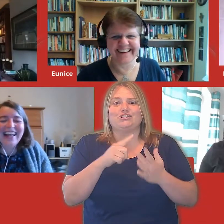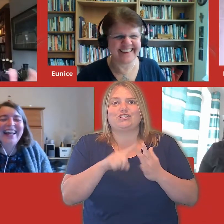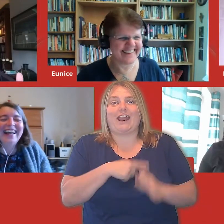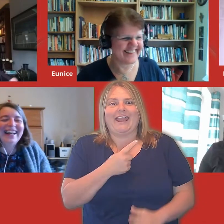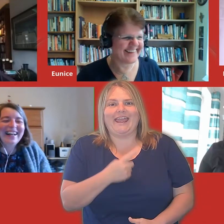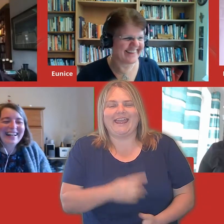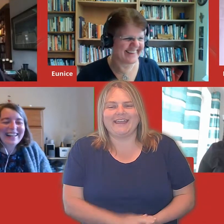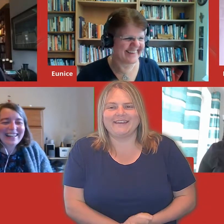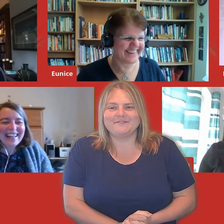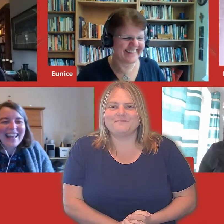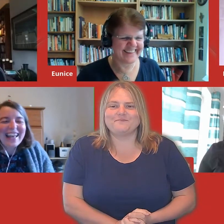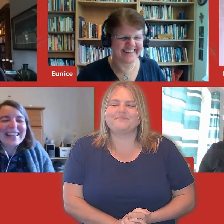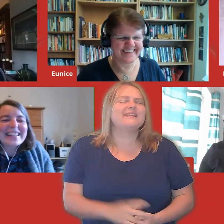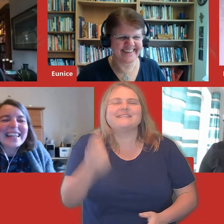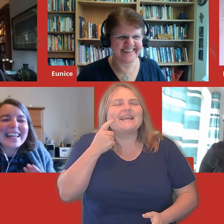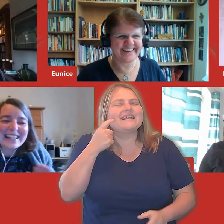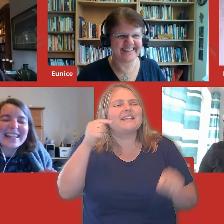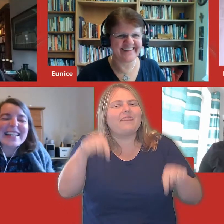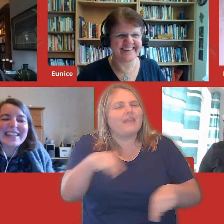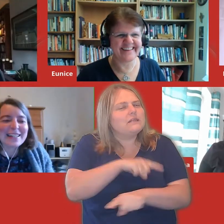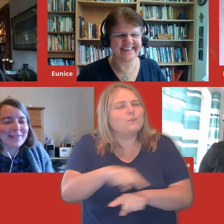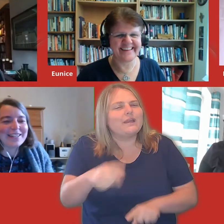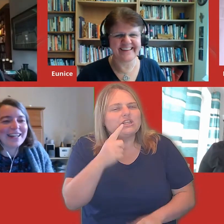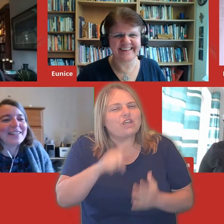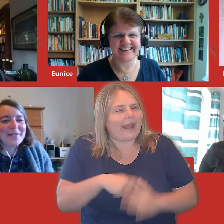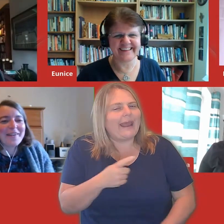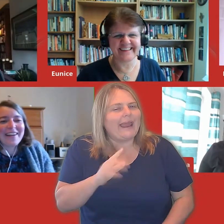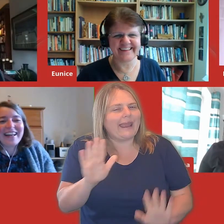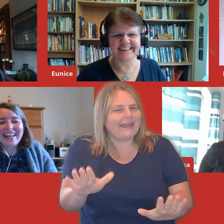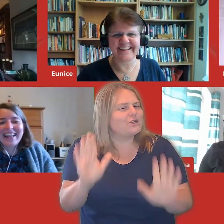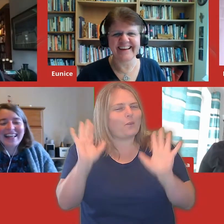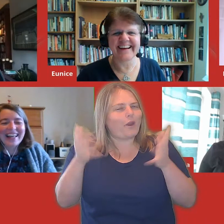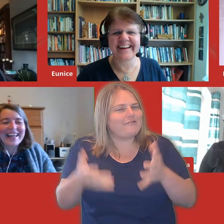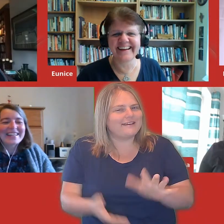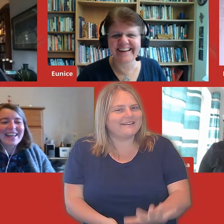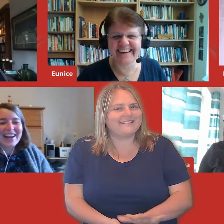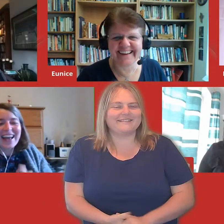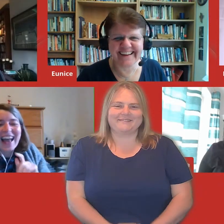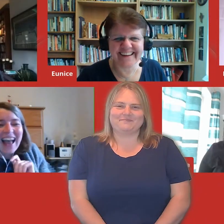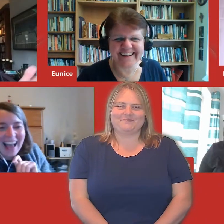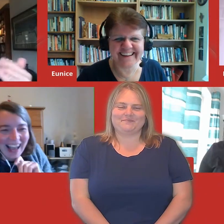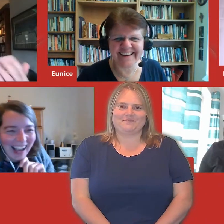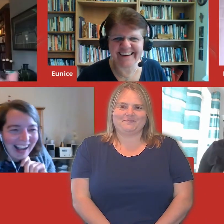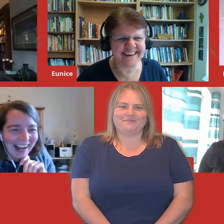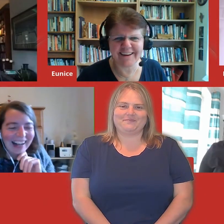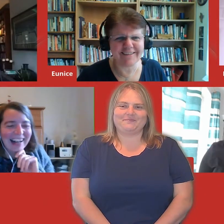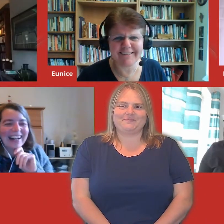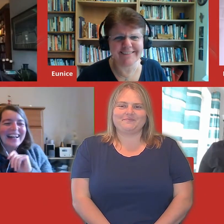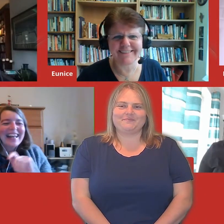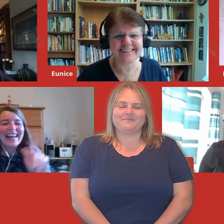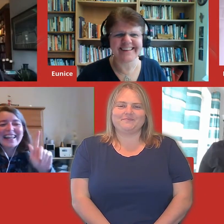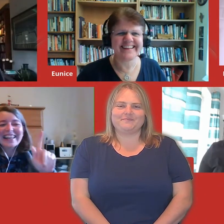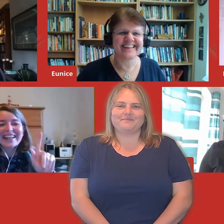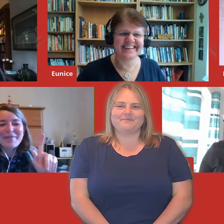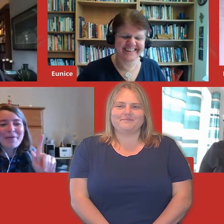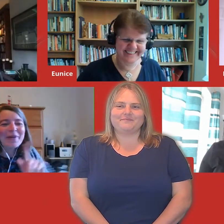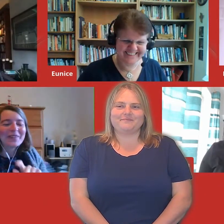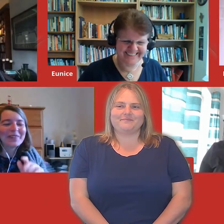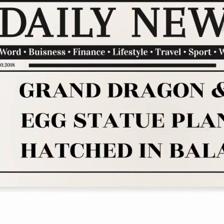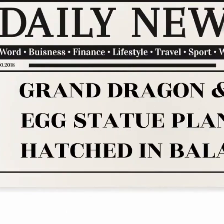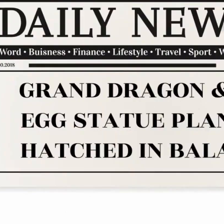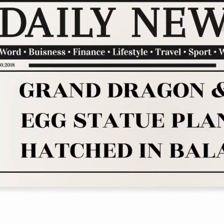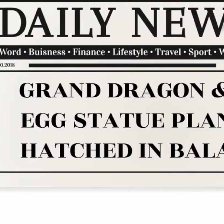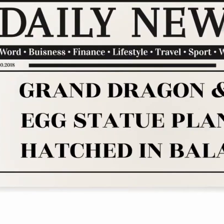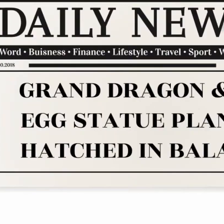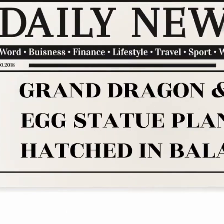need help from people at home. All right. This is easy this week, Jenny, don't worry. Roll on Sarah. Headline number